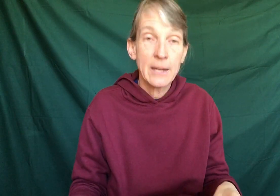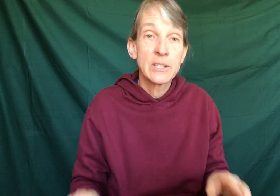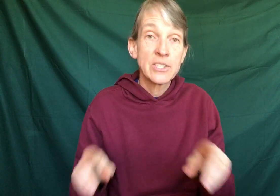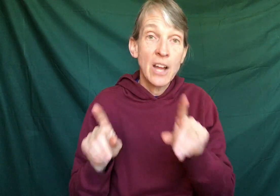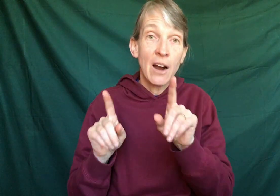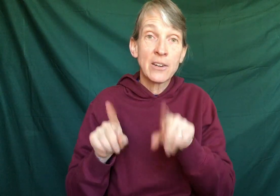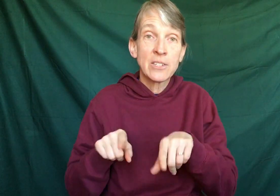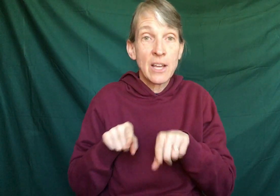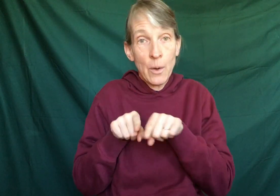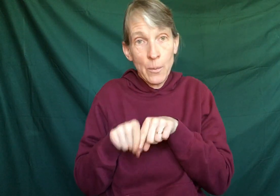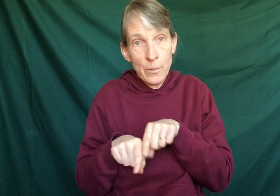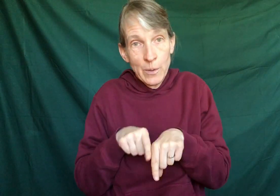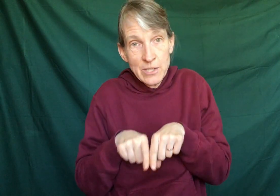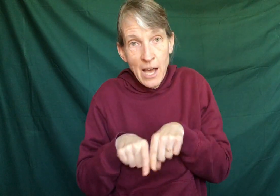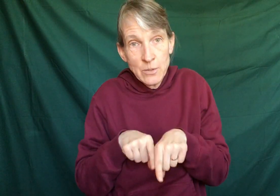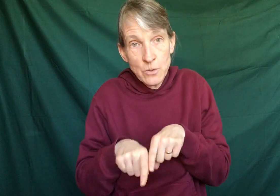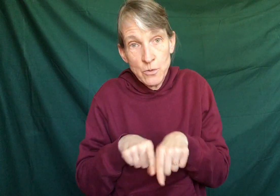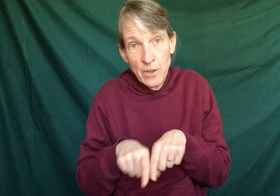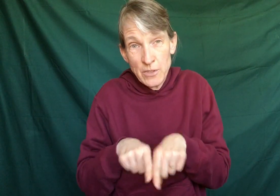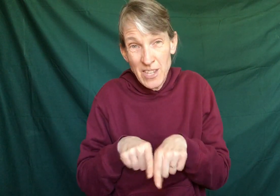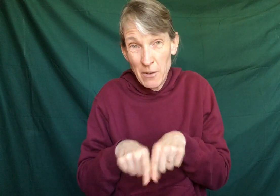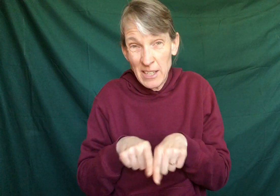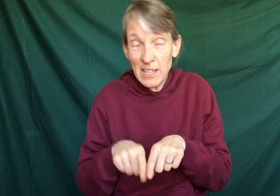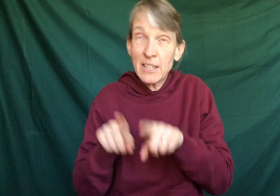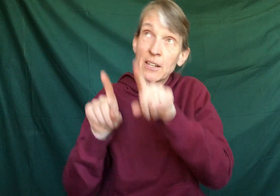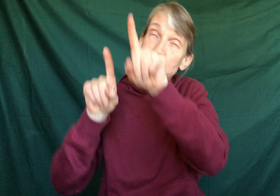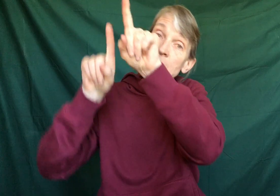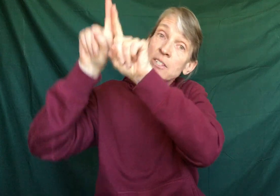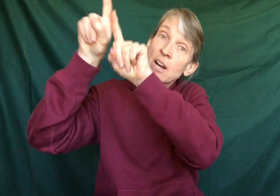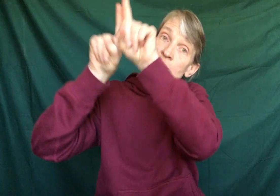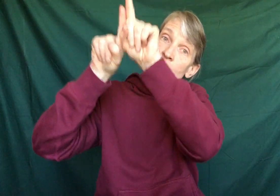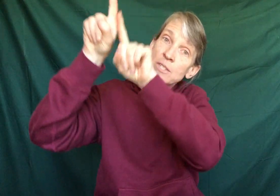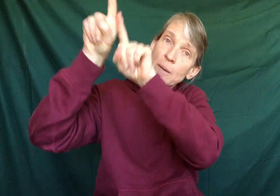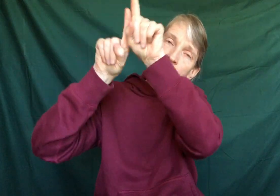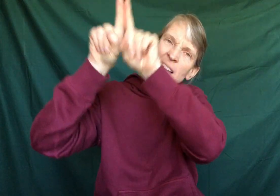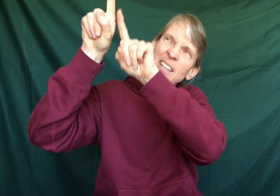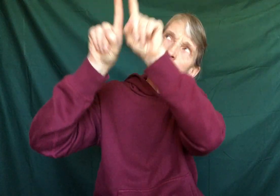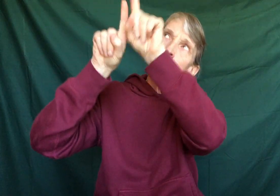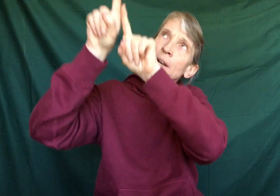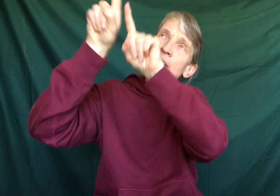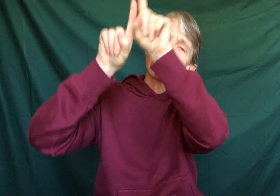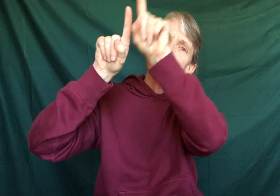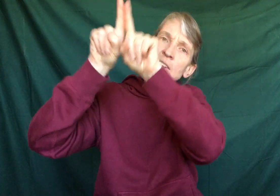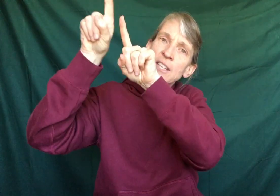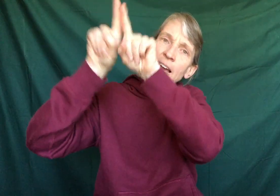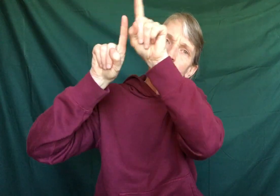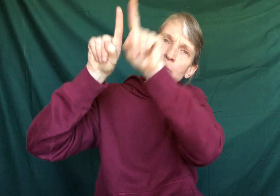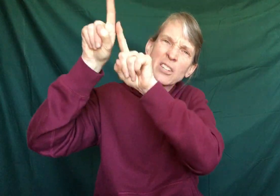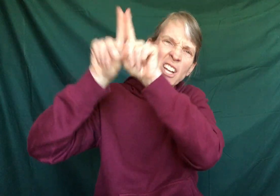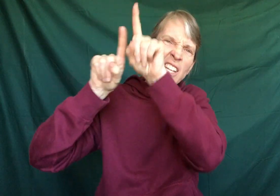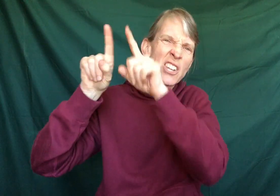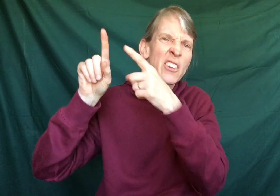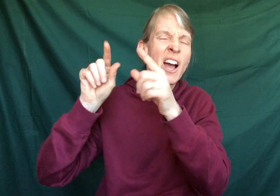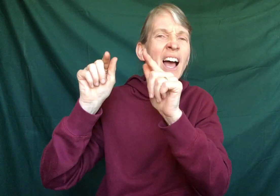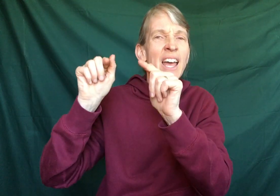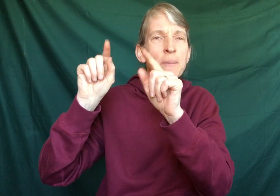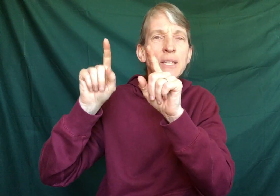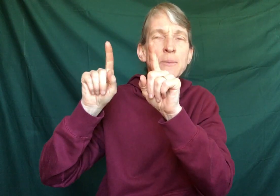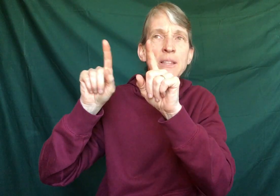And stars, where socks was two fingers down like knitting needles, stars goes up, kind of like you're pointing to the stars. They kind of brush on each other. It makes me